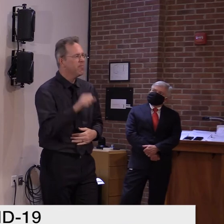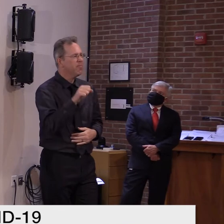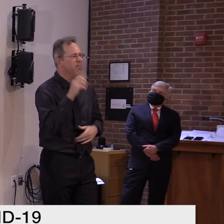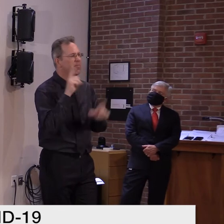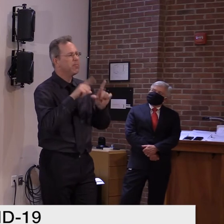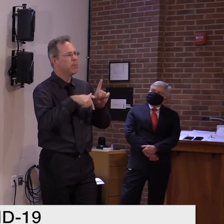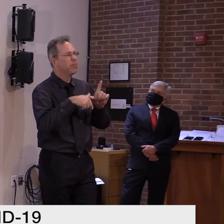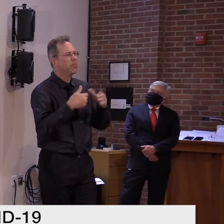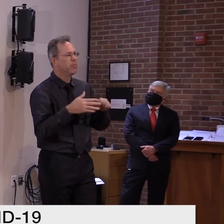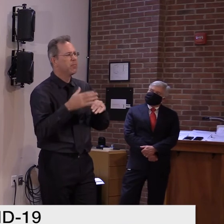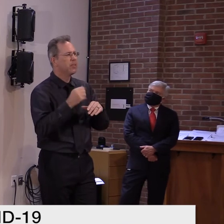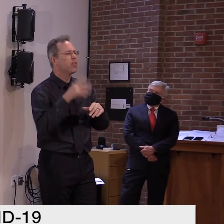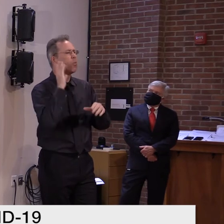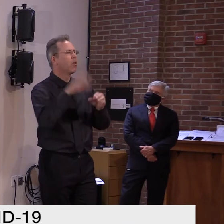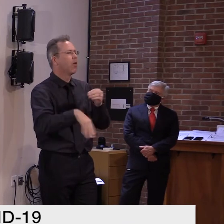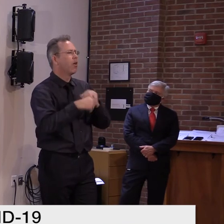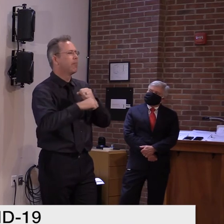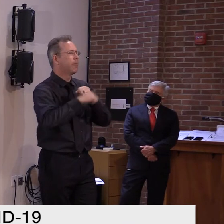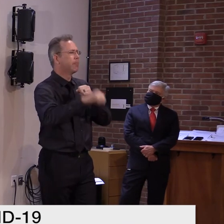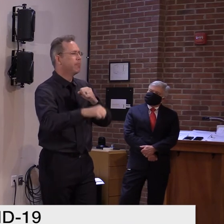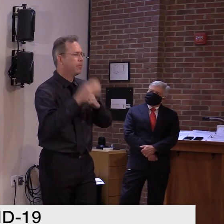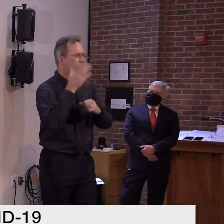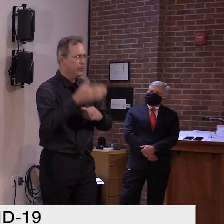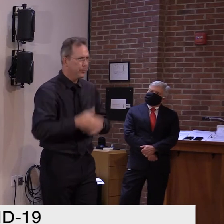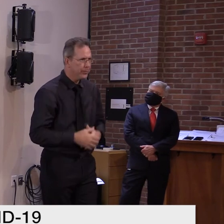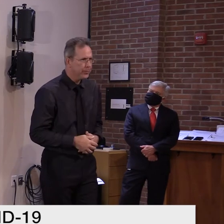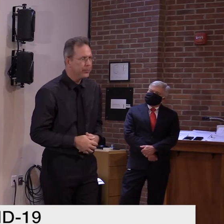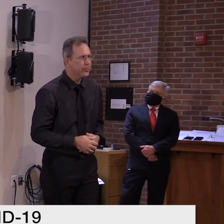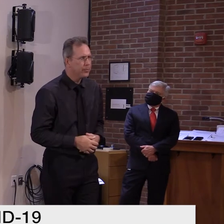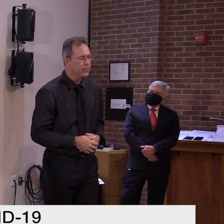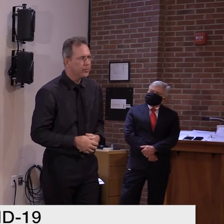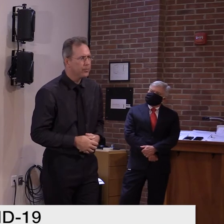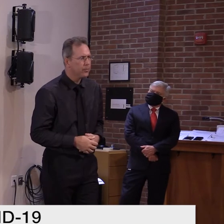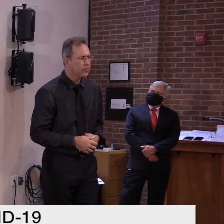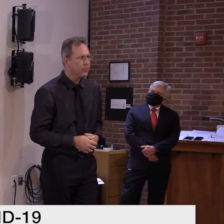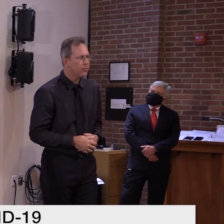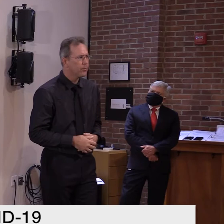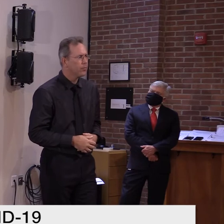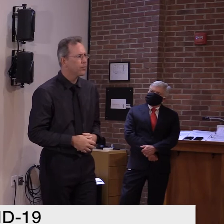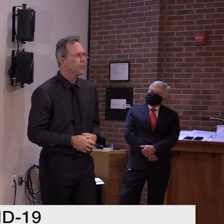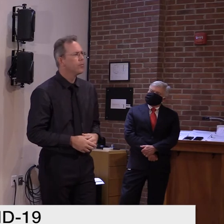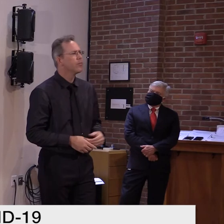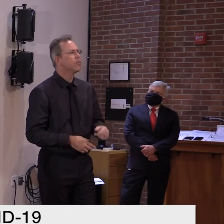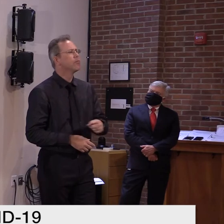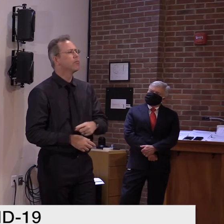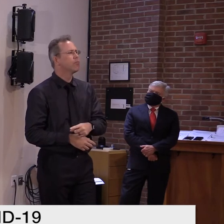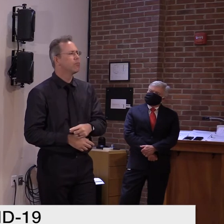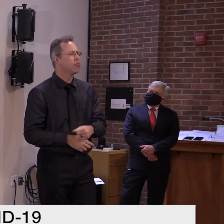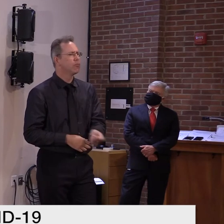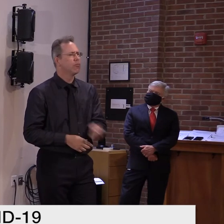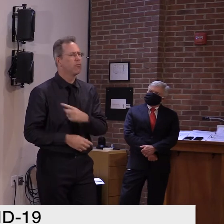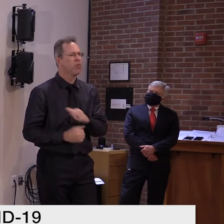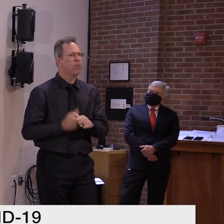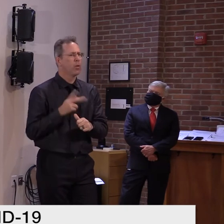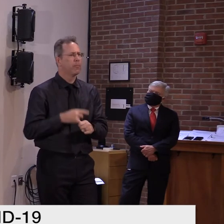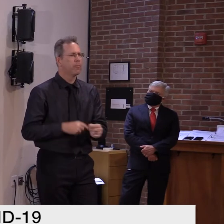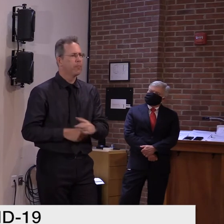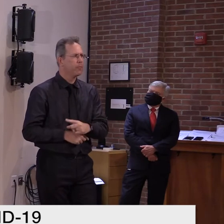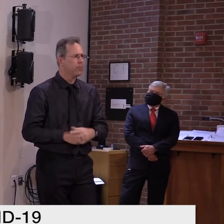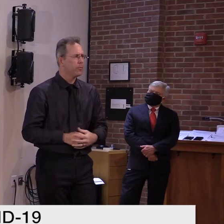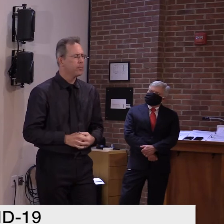Okay. And for Dr. Levine, uh, wanted to ask about COVID-15.